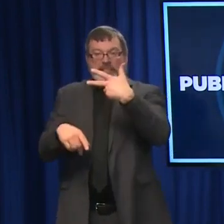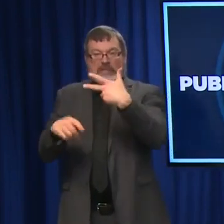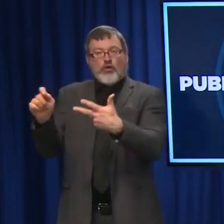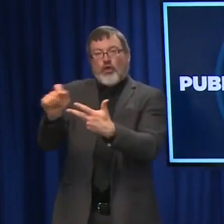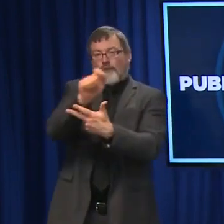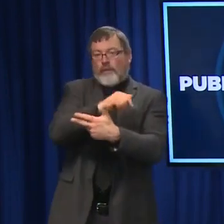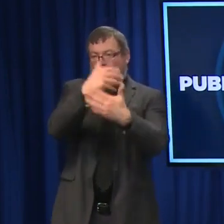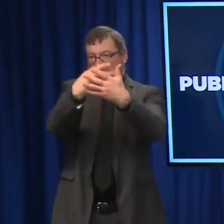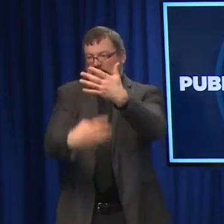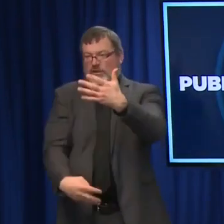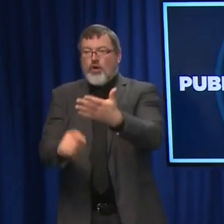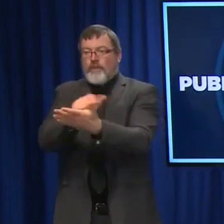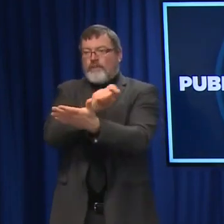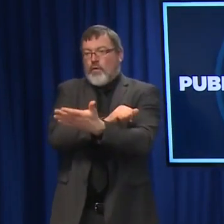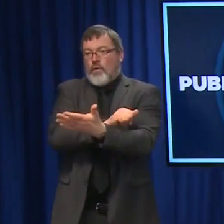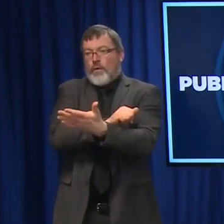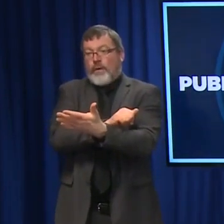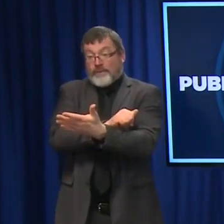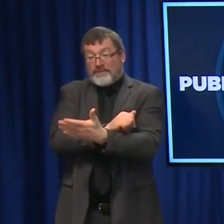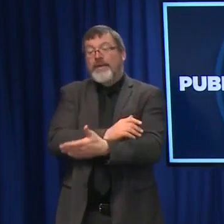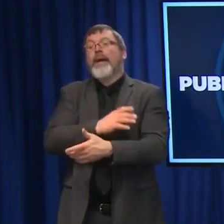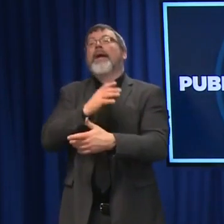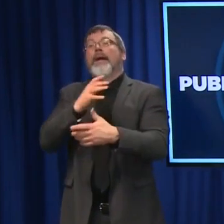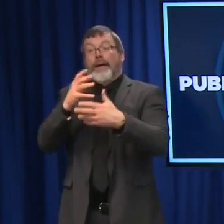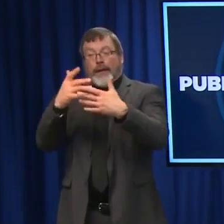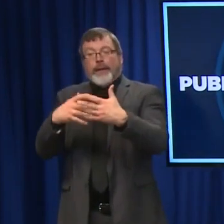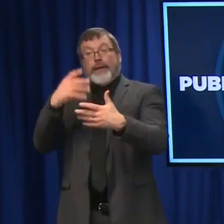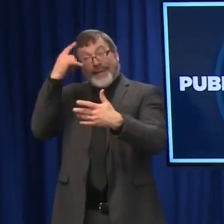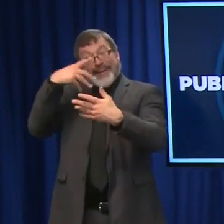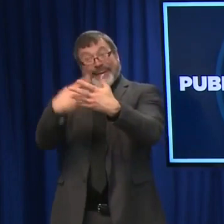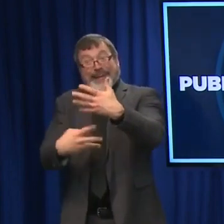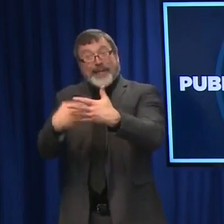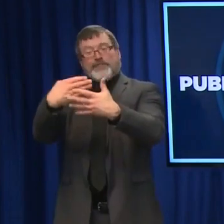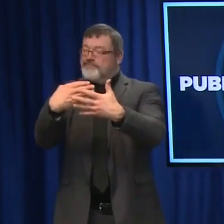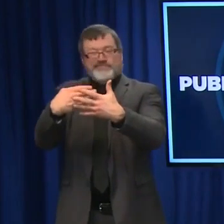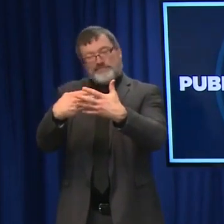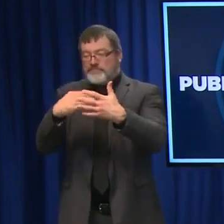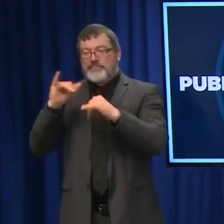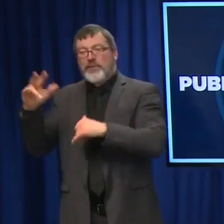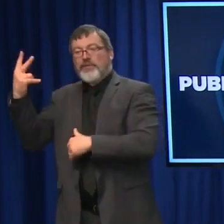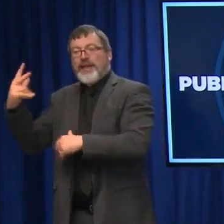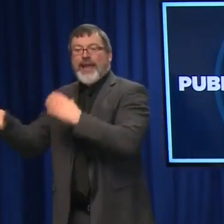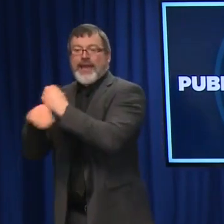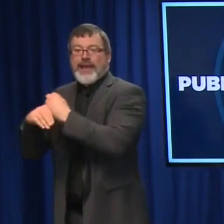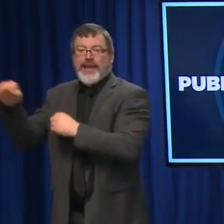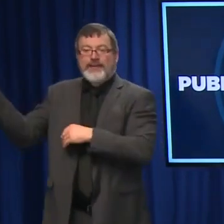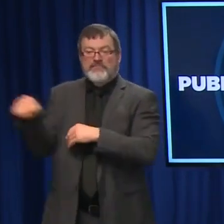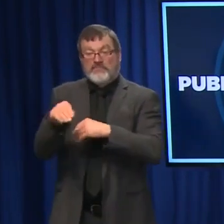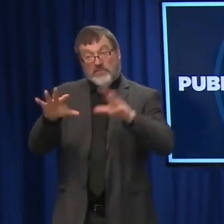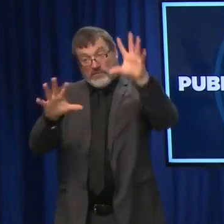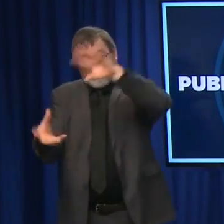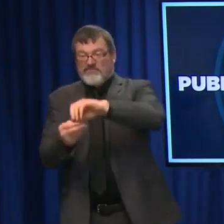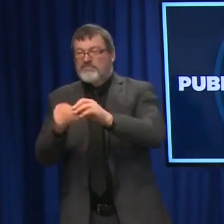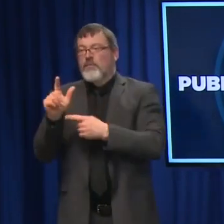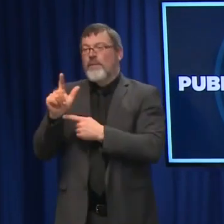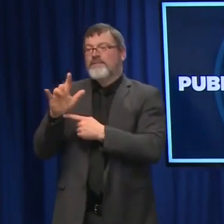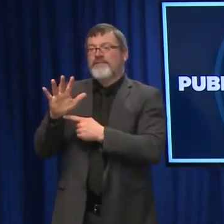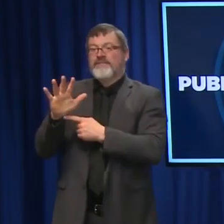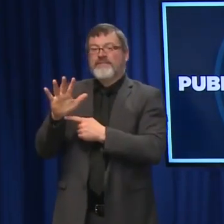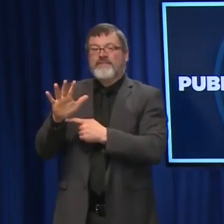opening three new outbreaks. So steady at 25 outbreaks for the state of New Hampshire. Thank you.